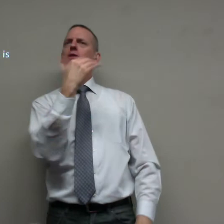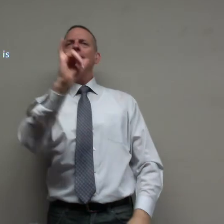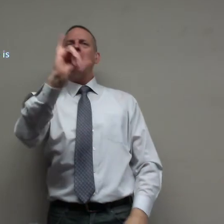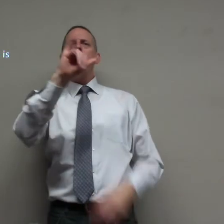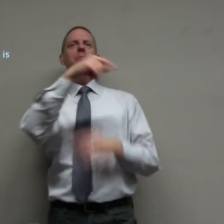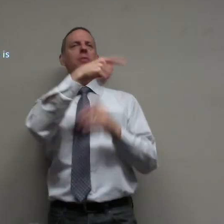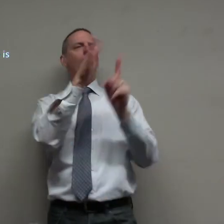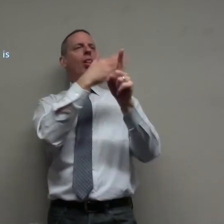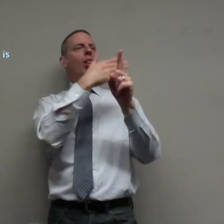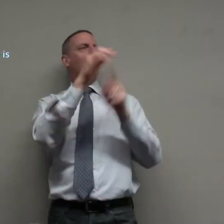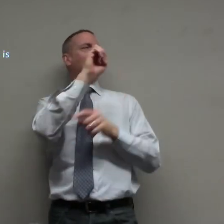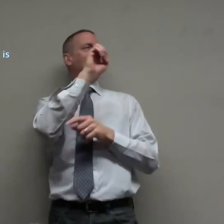something will look good